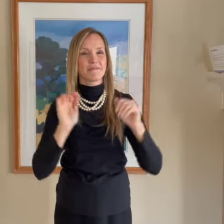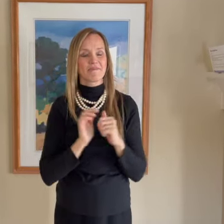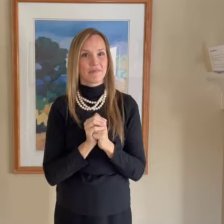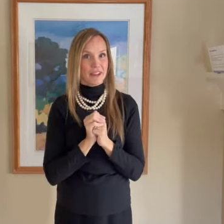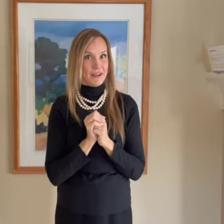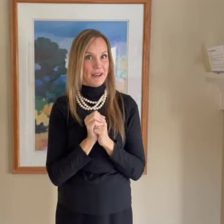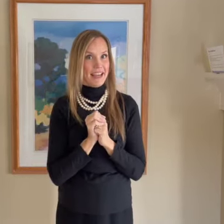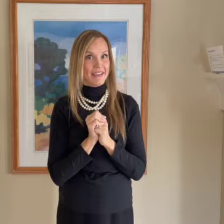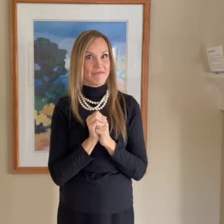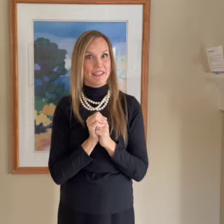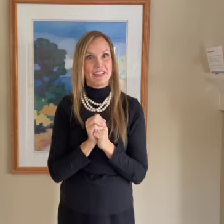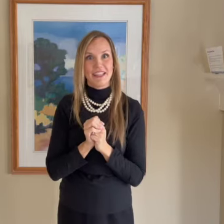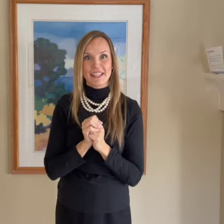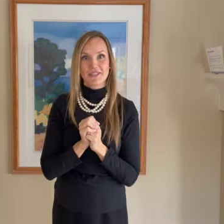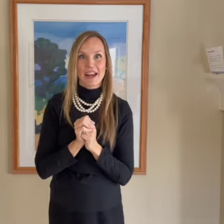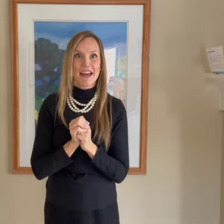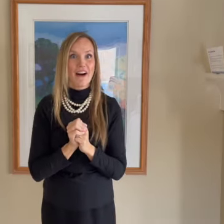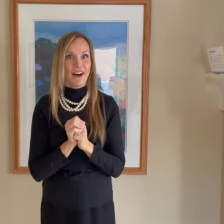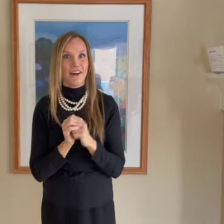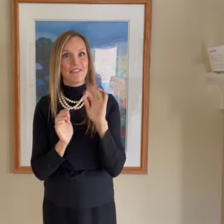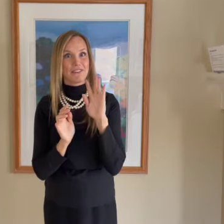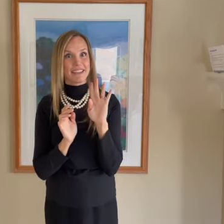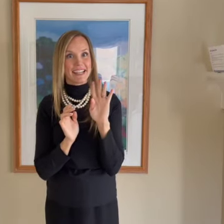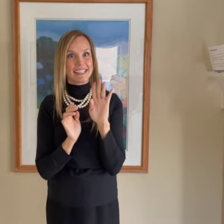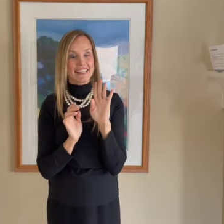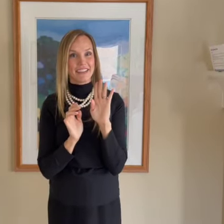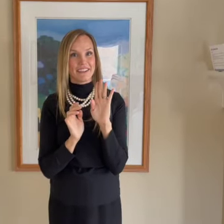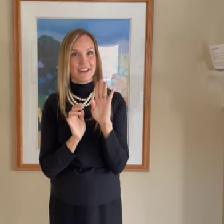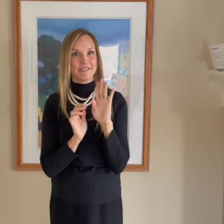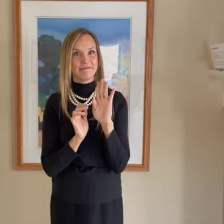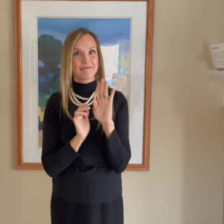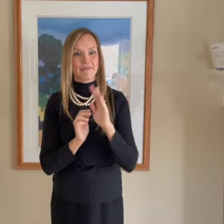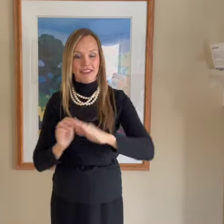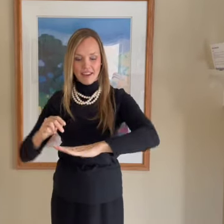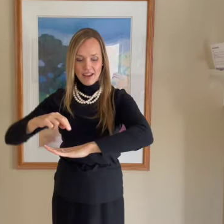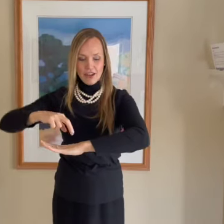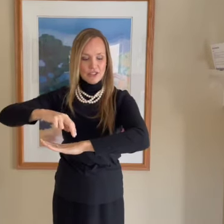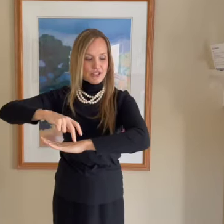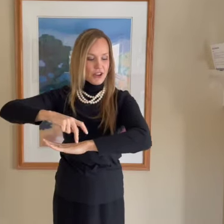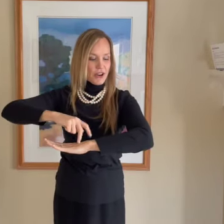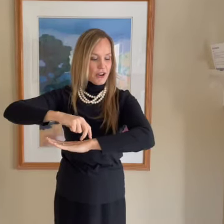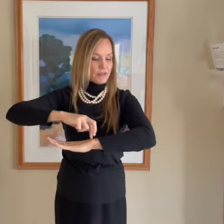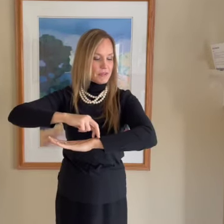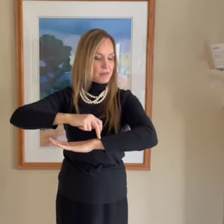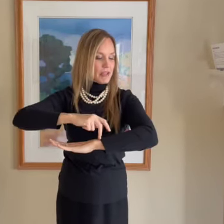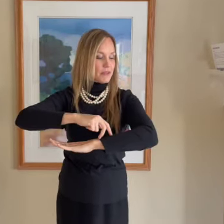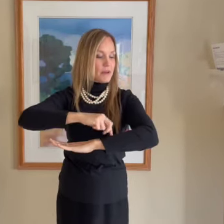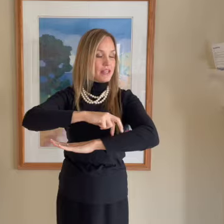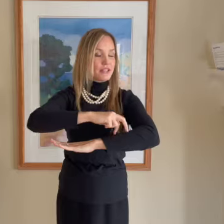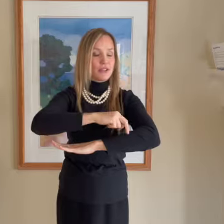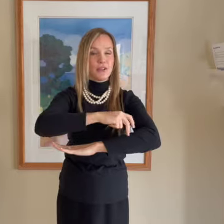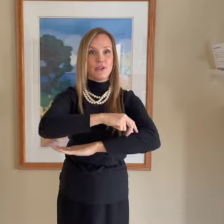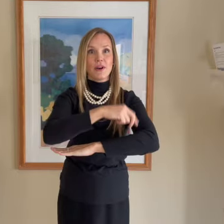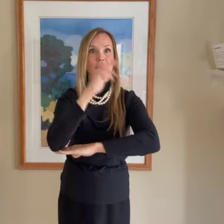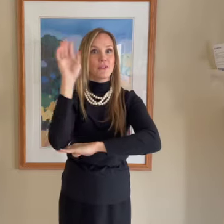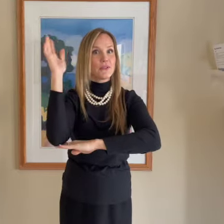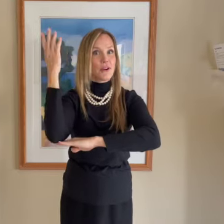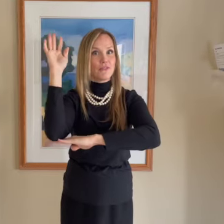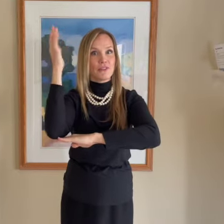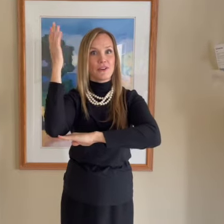Okay, let's try all four lines together now. Joseph Smith went to a grove full